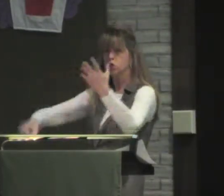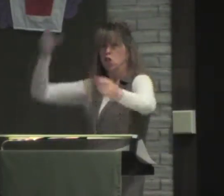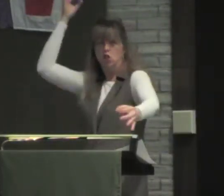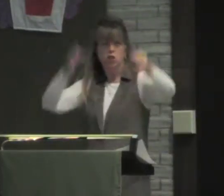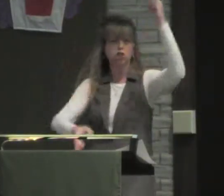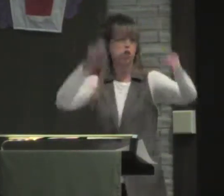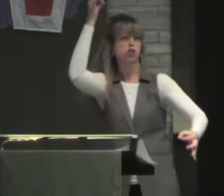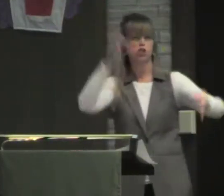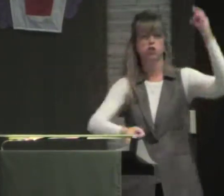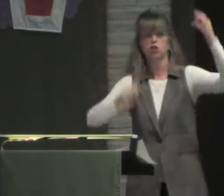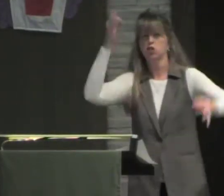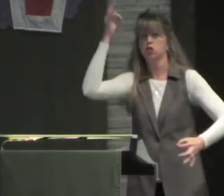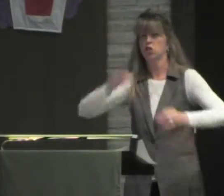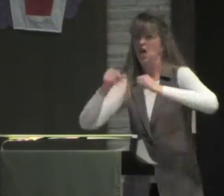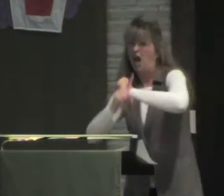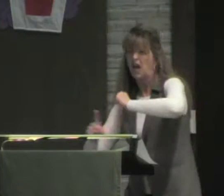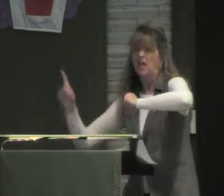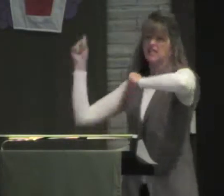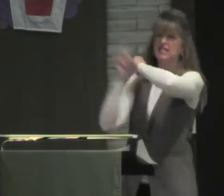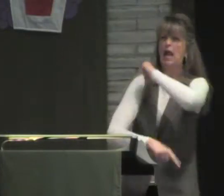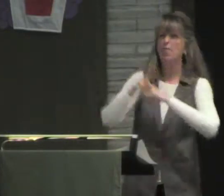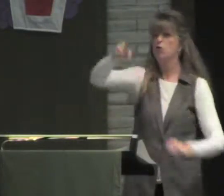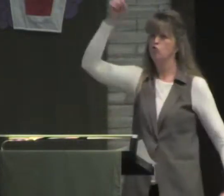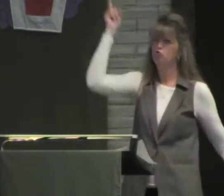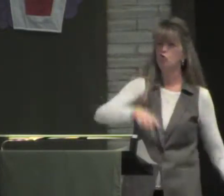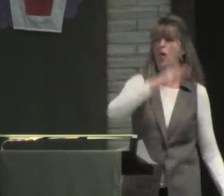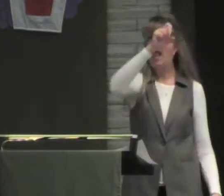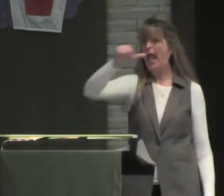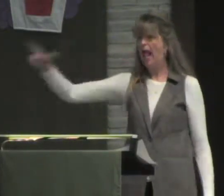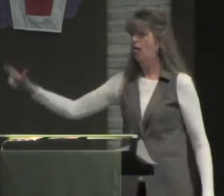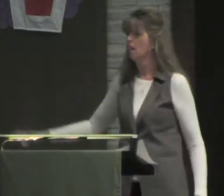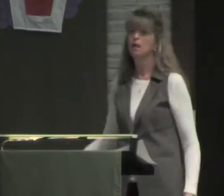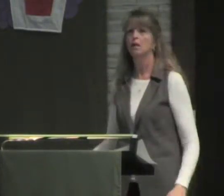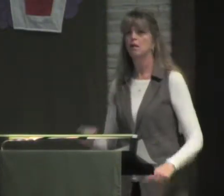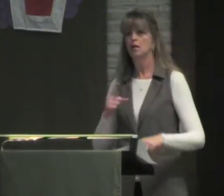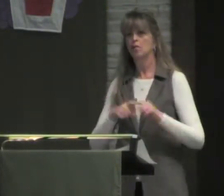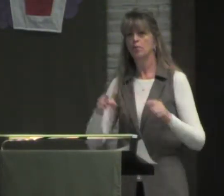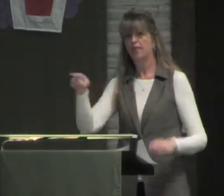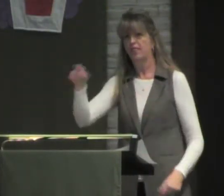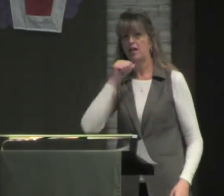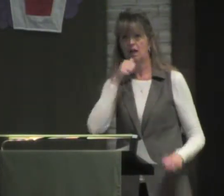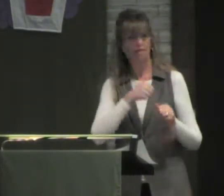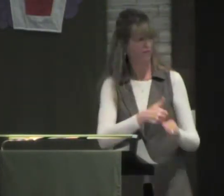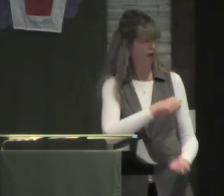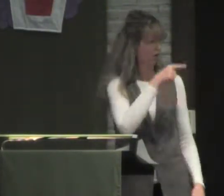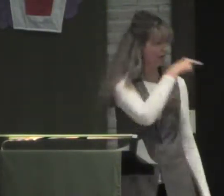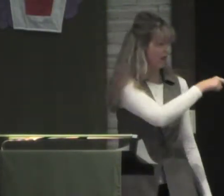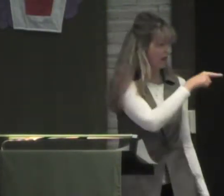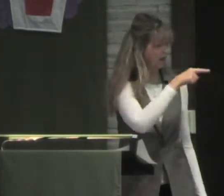just pull sentences from the Bible and use them to condemn and judge and make